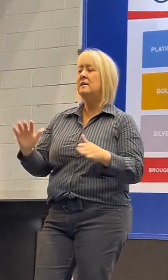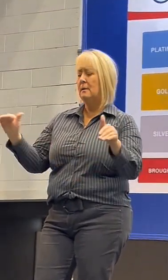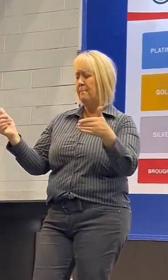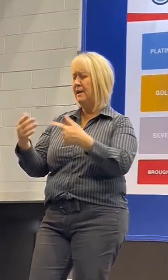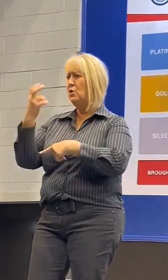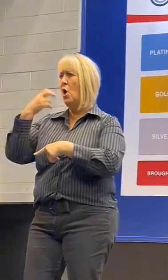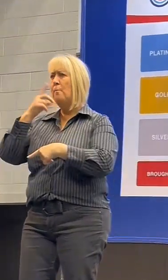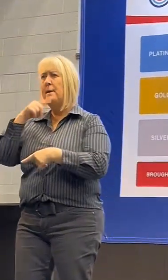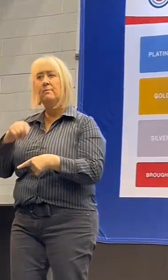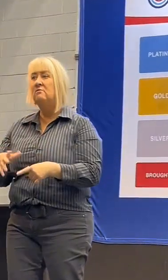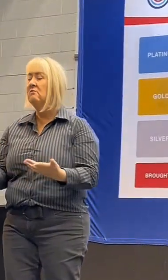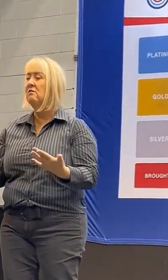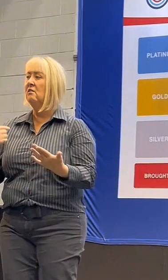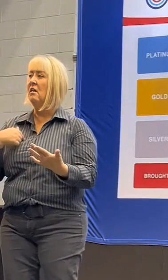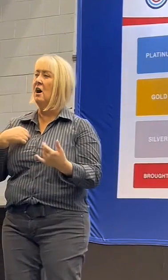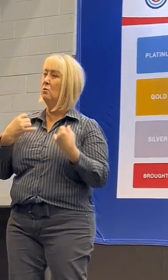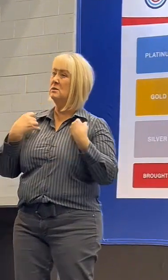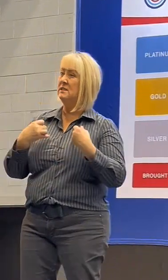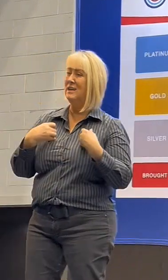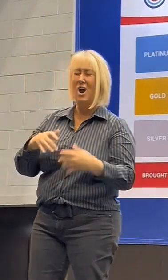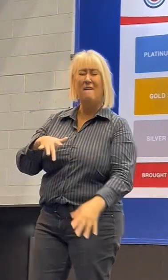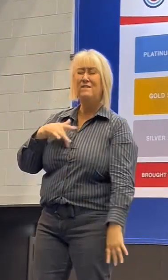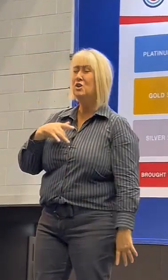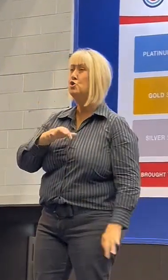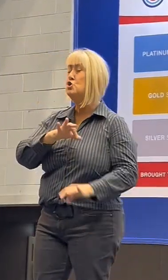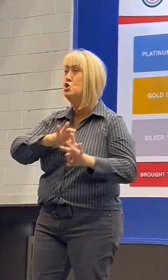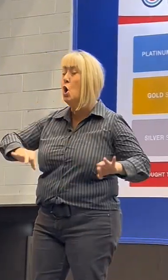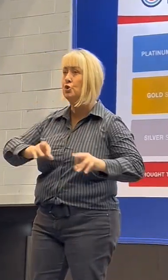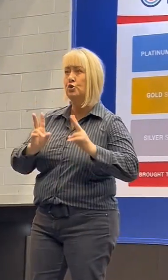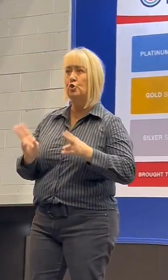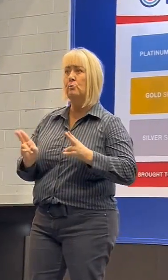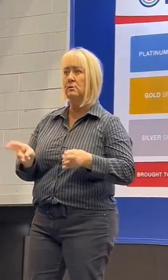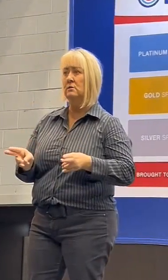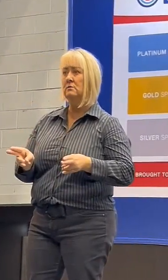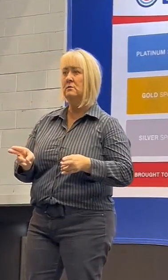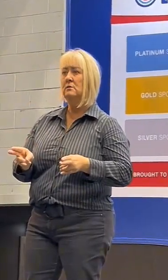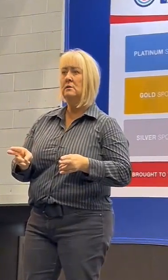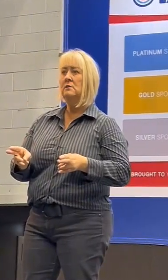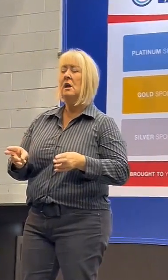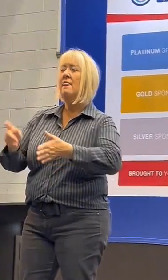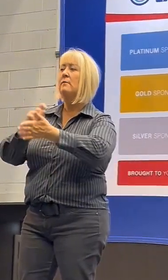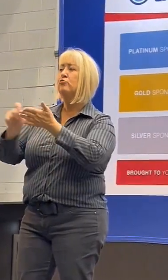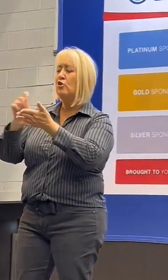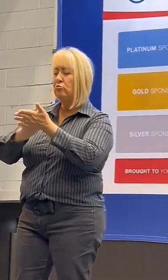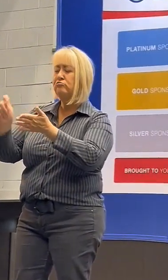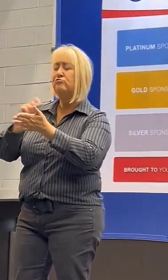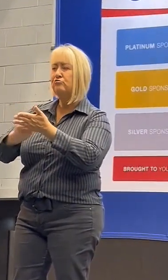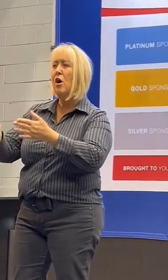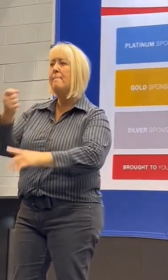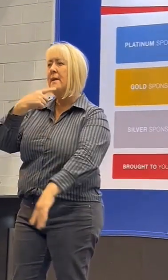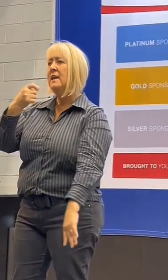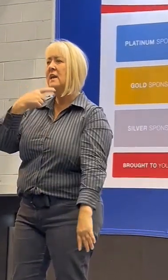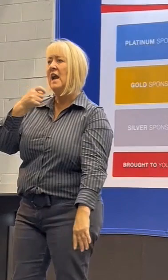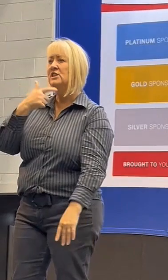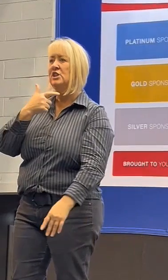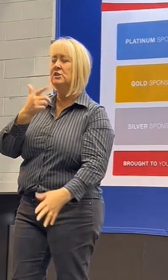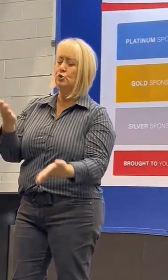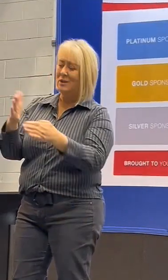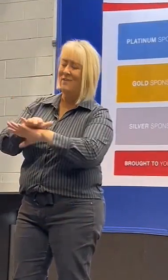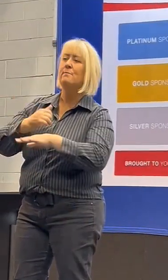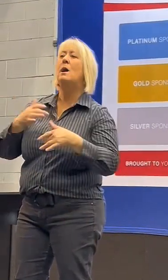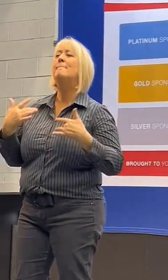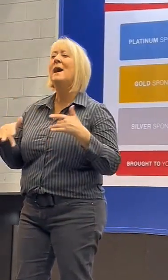However, I felt far from normal. They prescribed me multiple types of medications to mask my chronic pain,